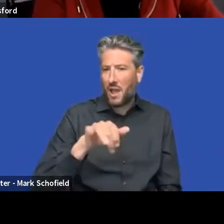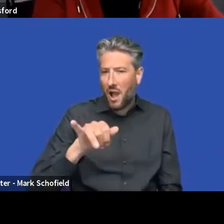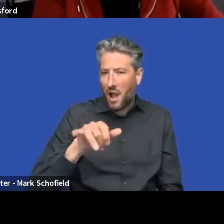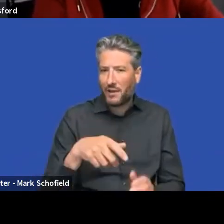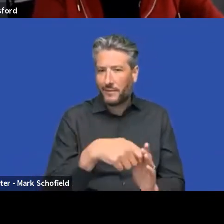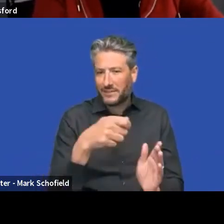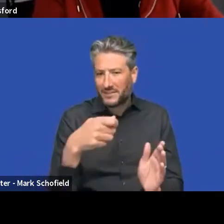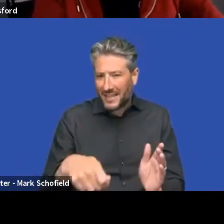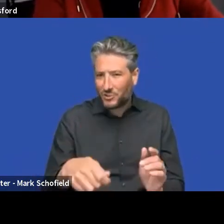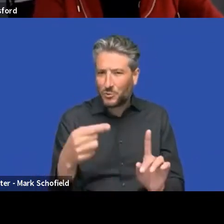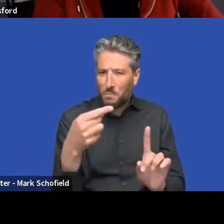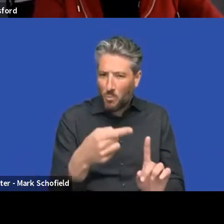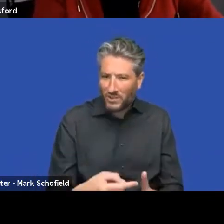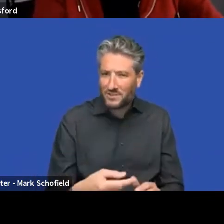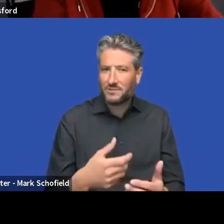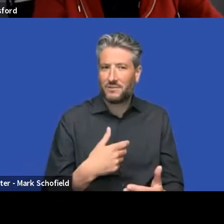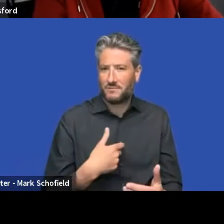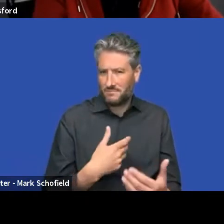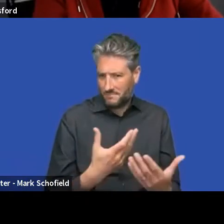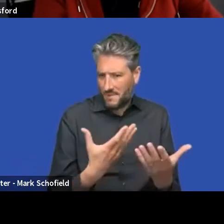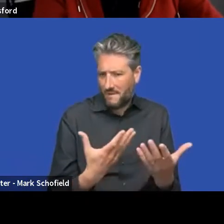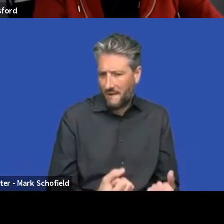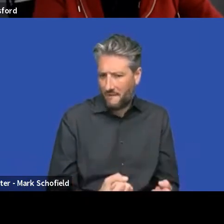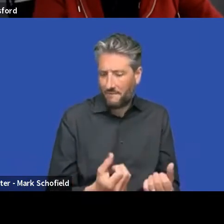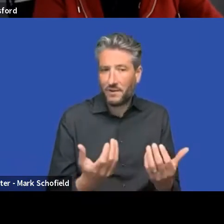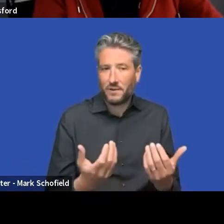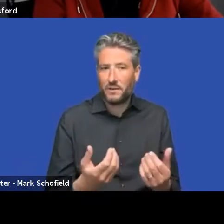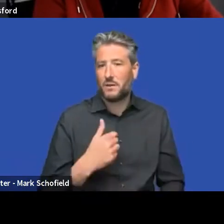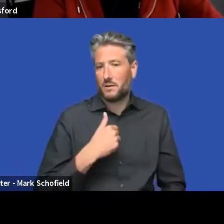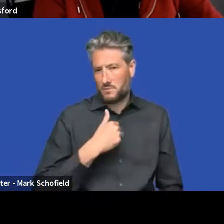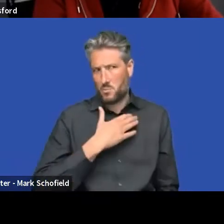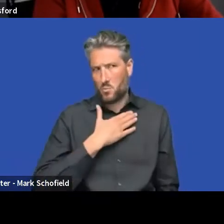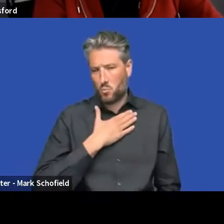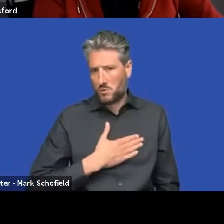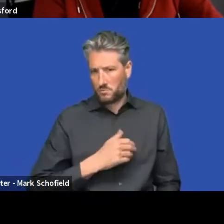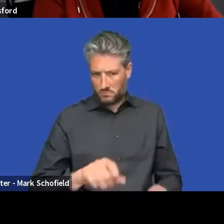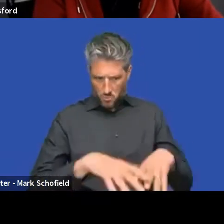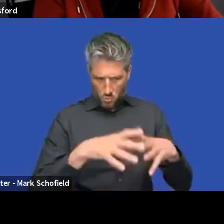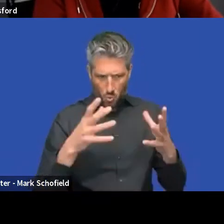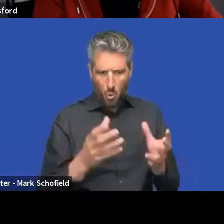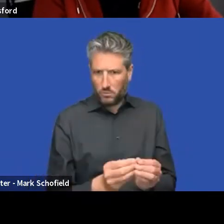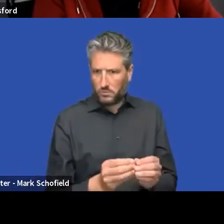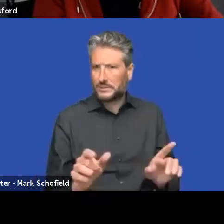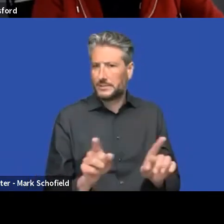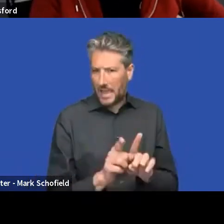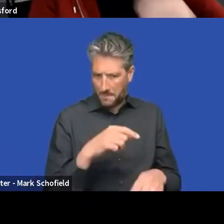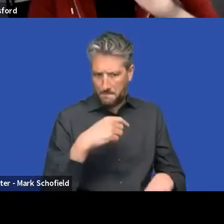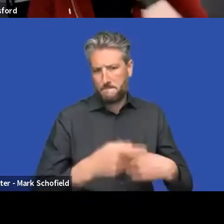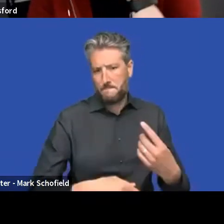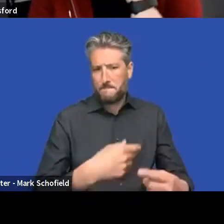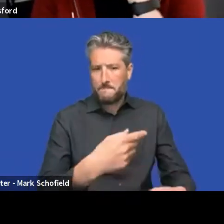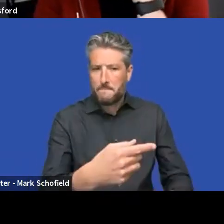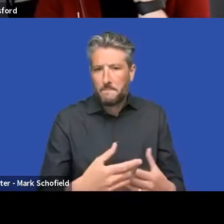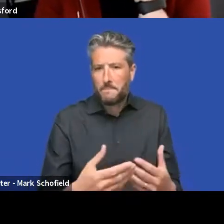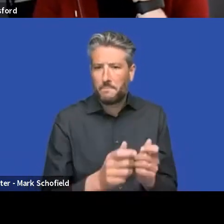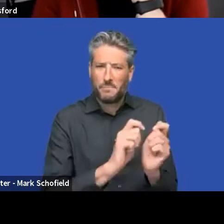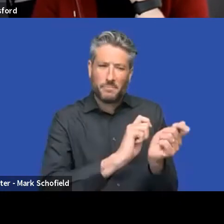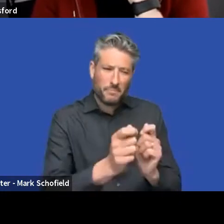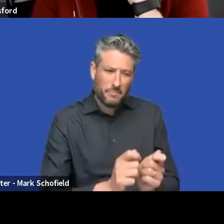and we of course want to cover all of that. So you can do the same things. You can make property editors and you can make dashboards and all of that